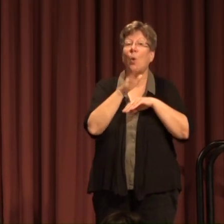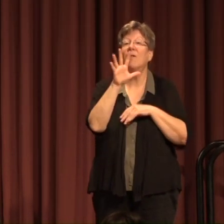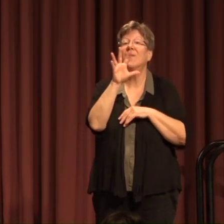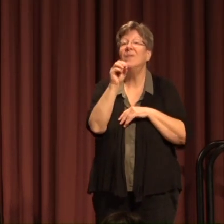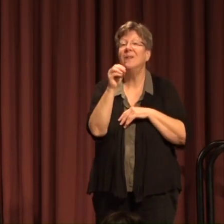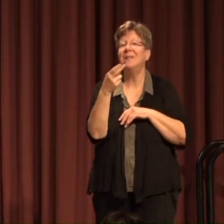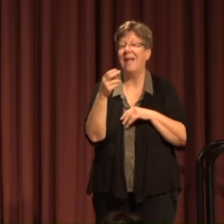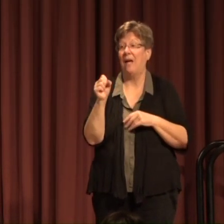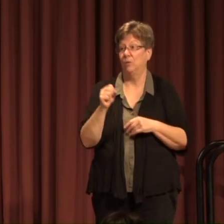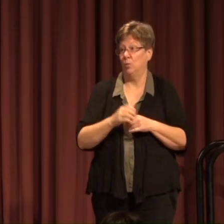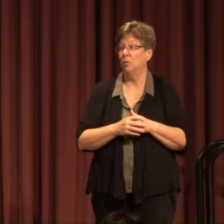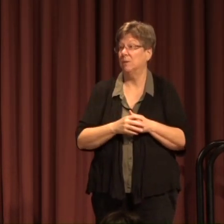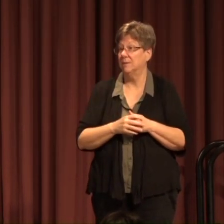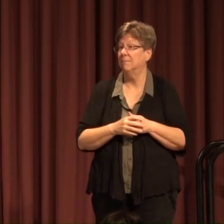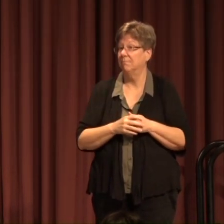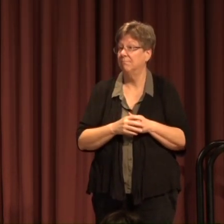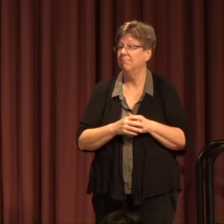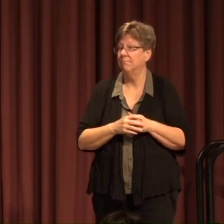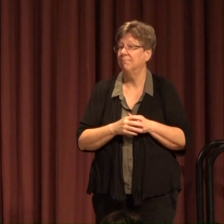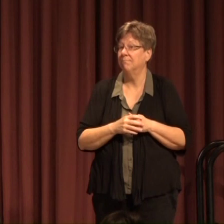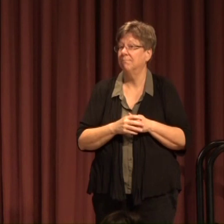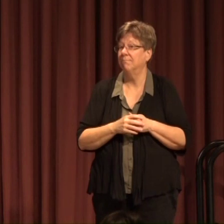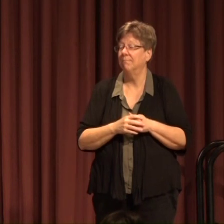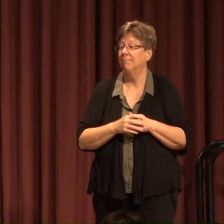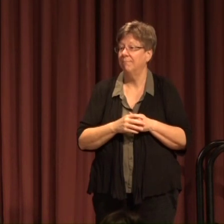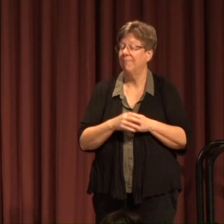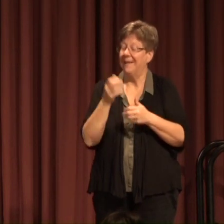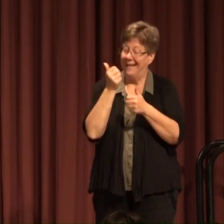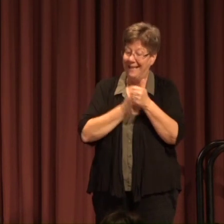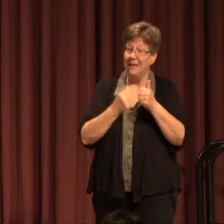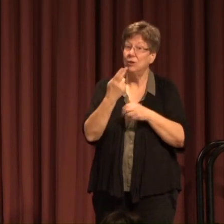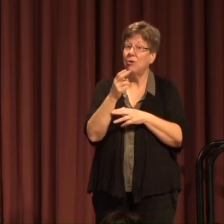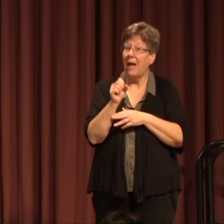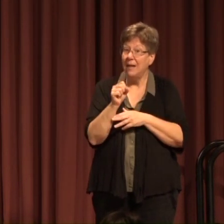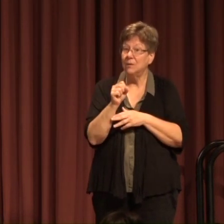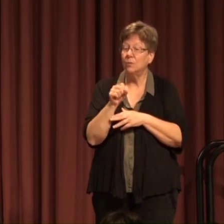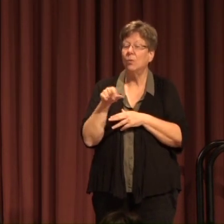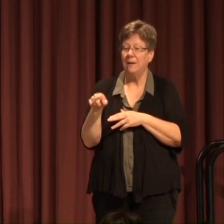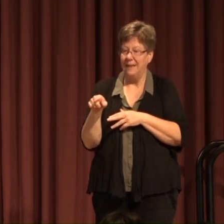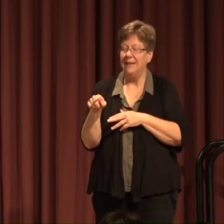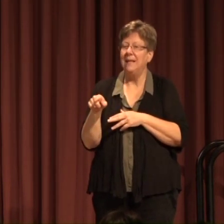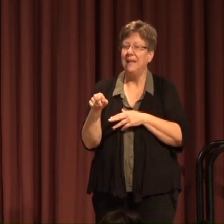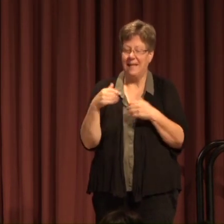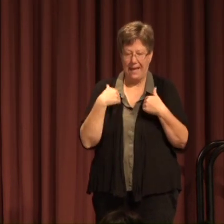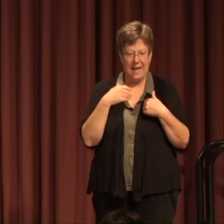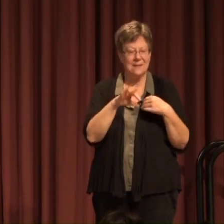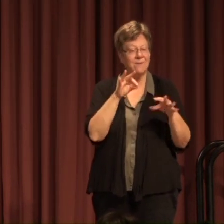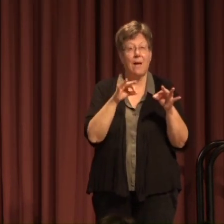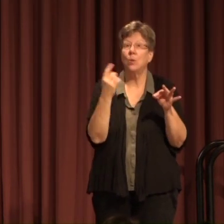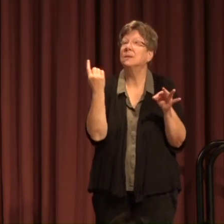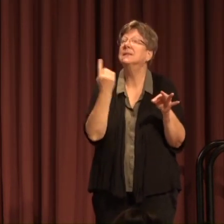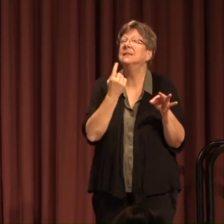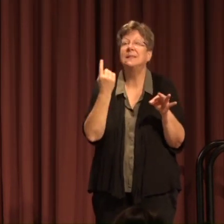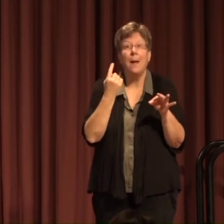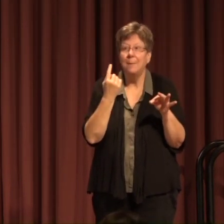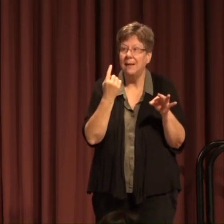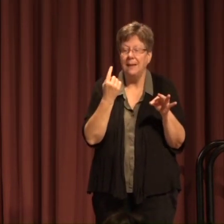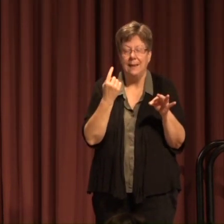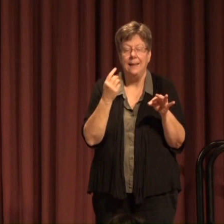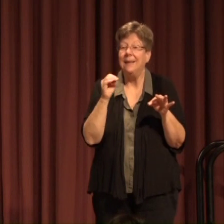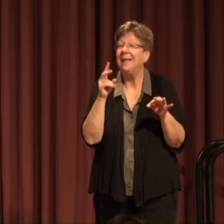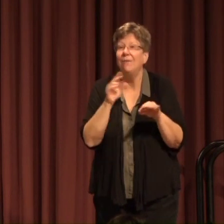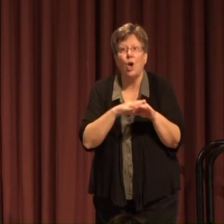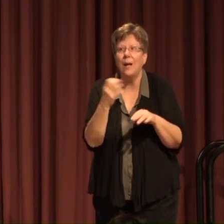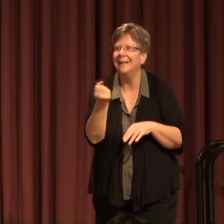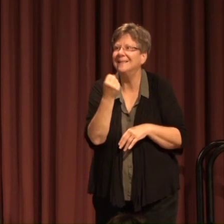high schools Since then And at each high school He has found Somebody Even on a Saturday